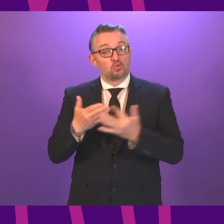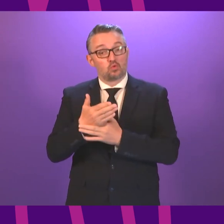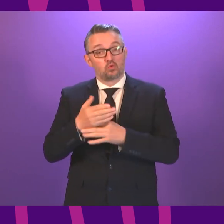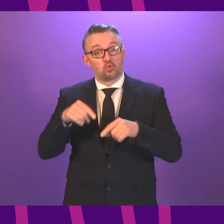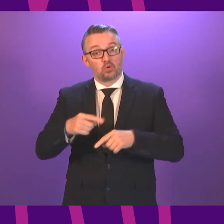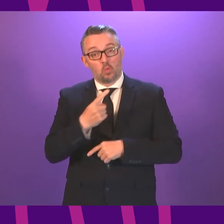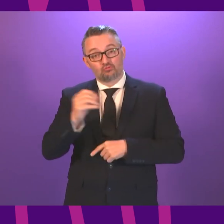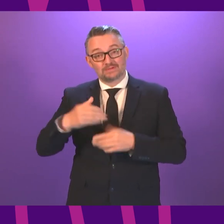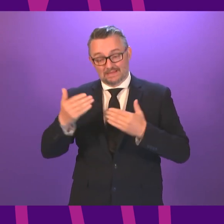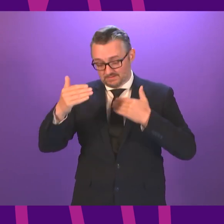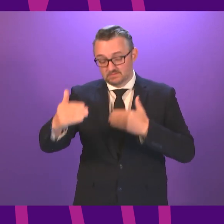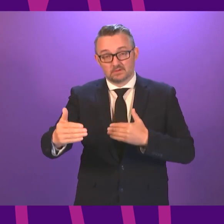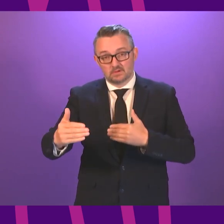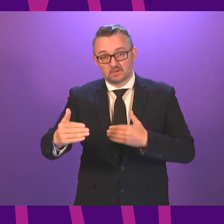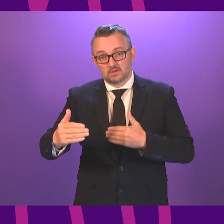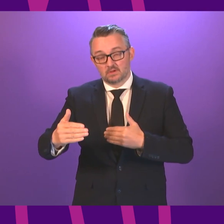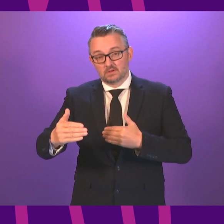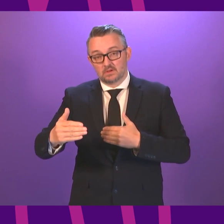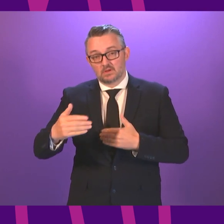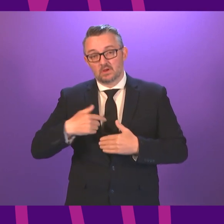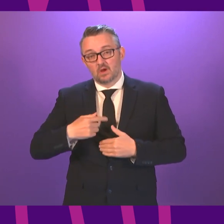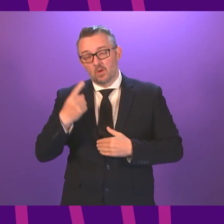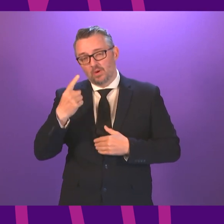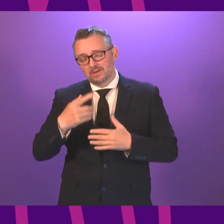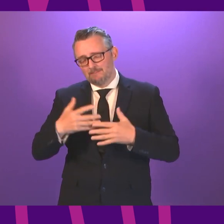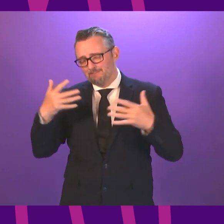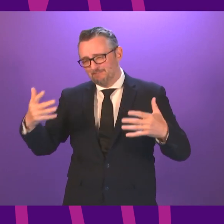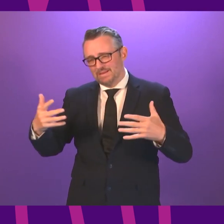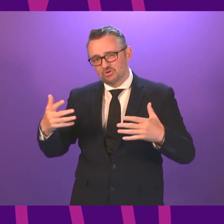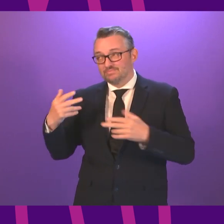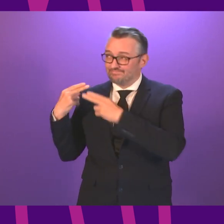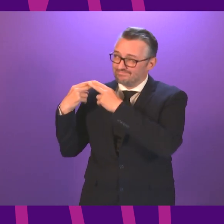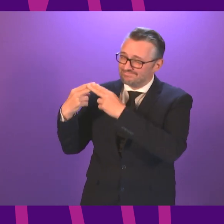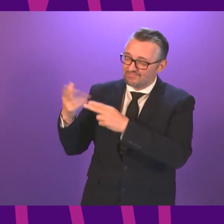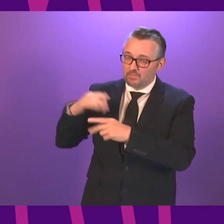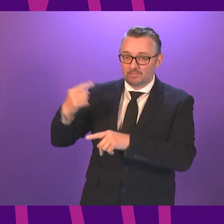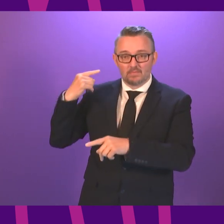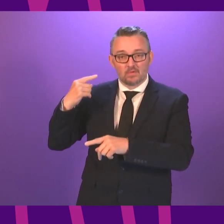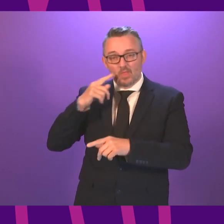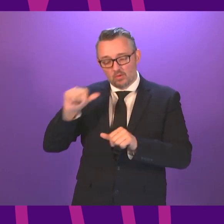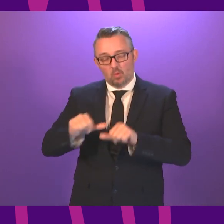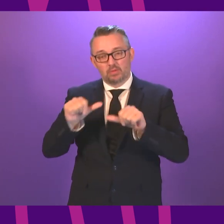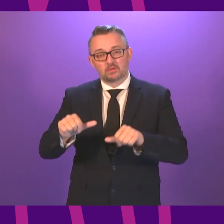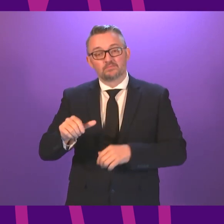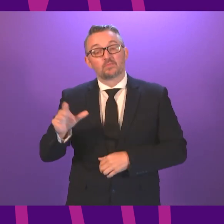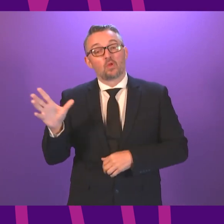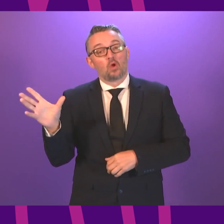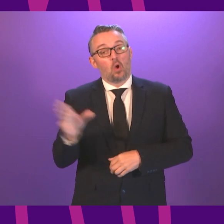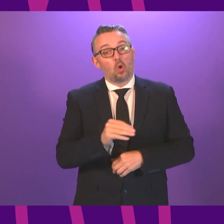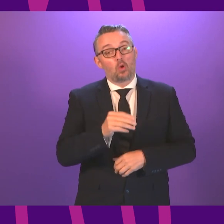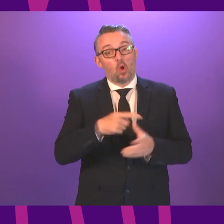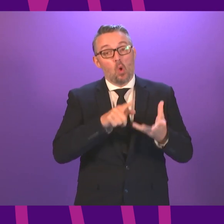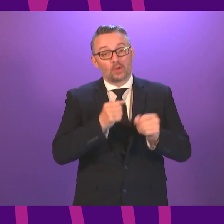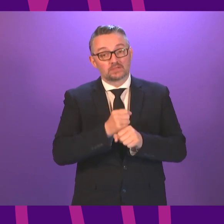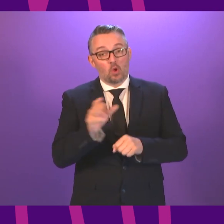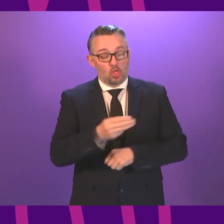100 days, we will also complete one of the major legacies of the last Parliament. From August, all three- and four-year-olds and two-year-olds who